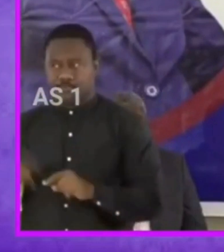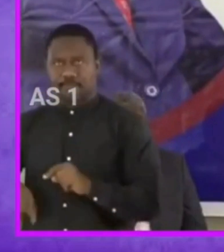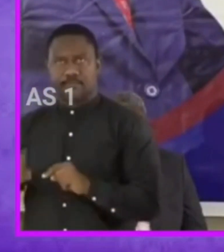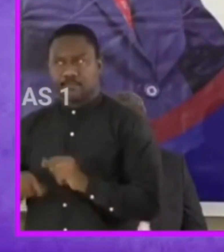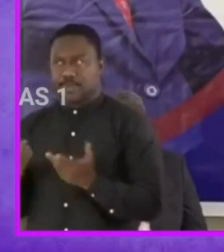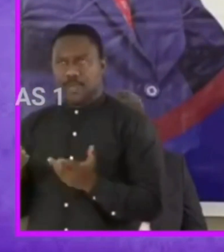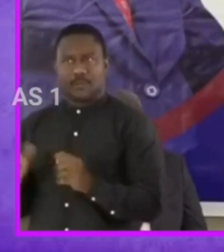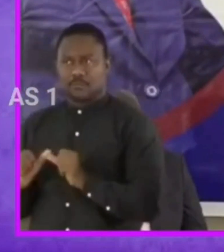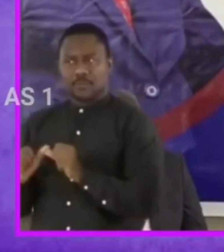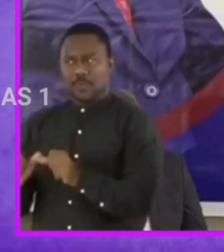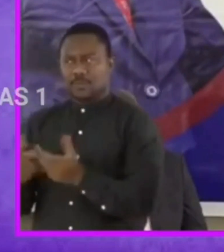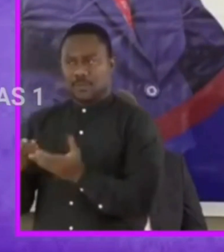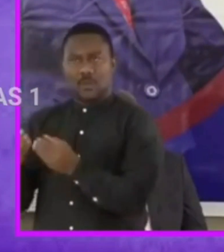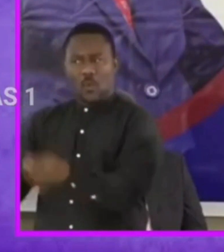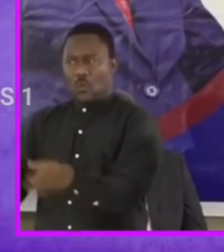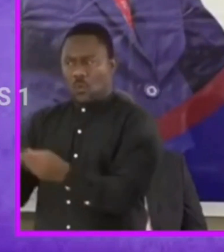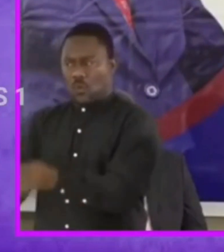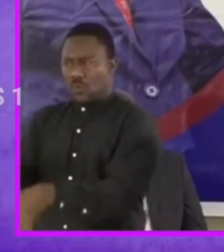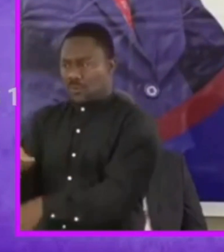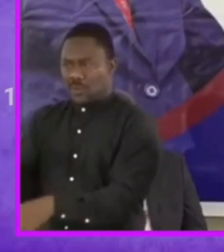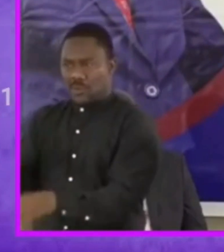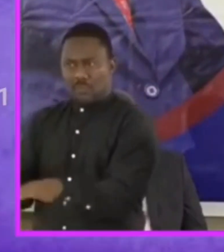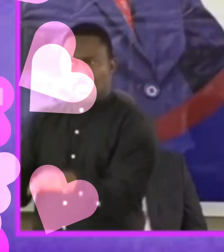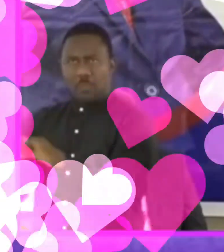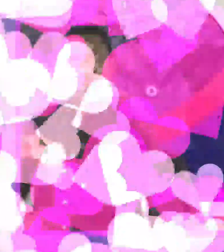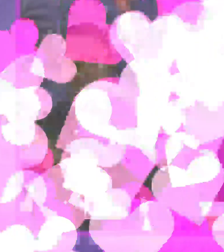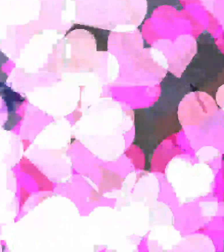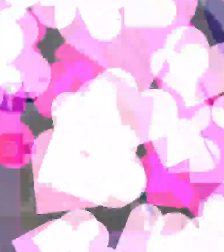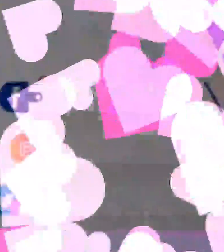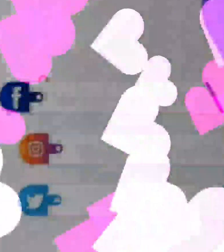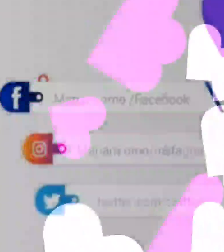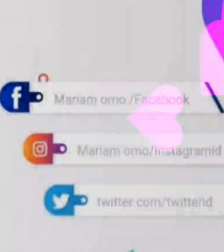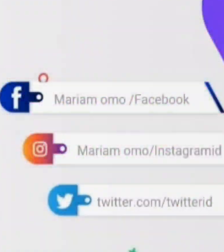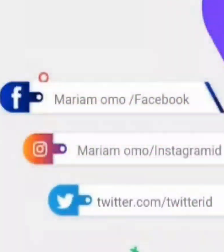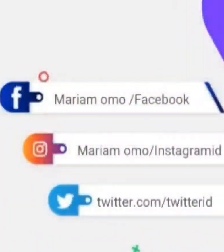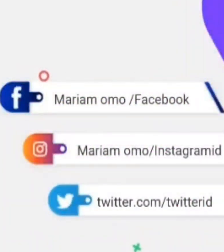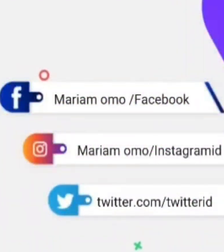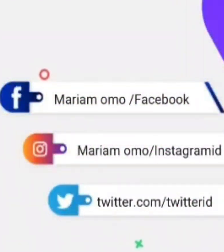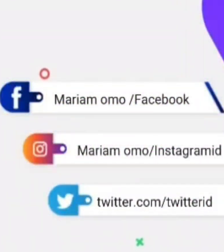to lose out on the great talent that is bottled up